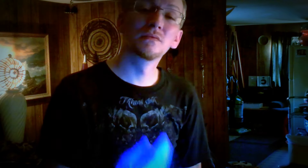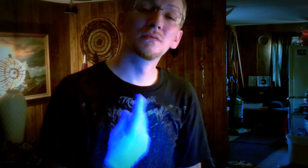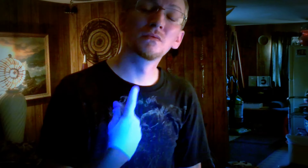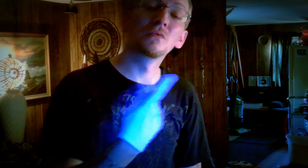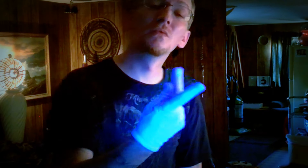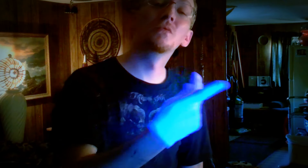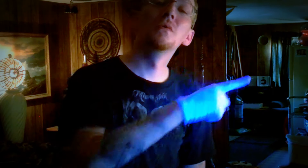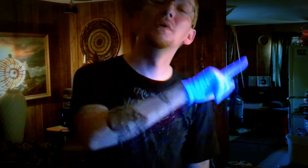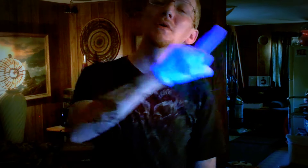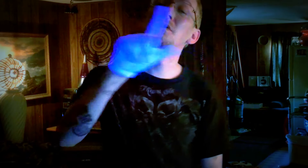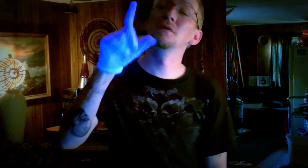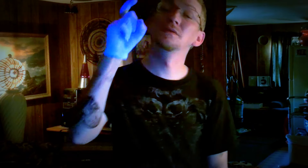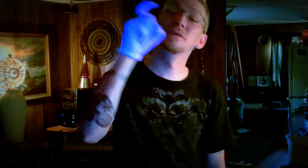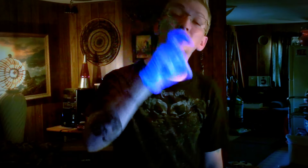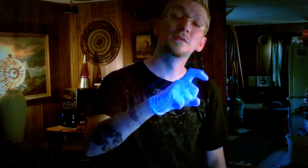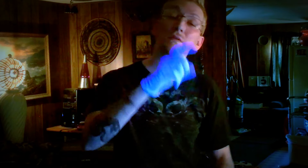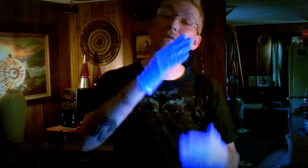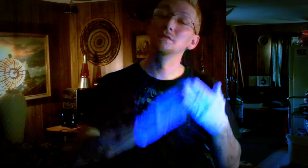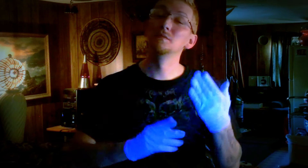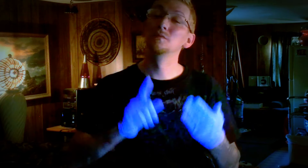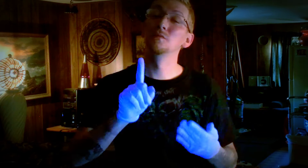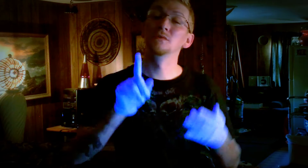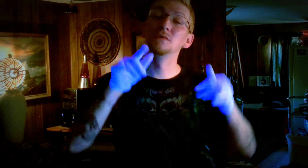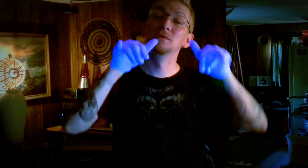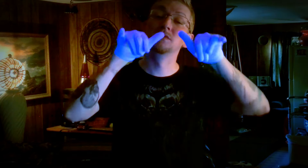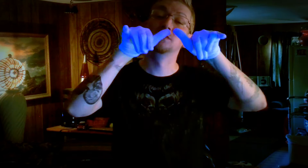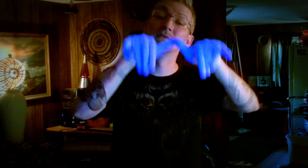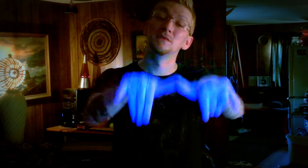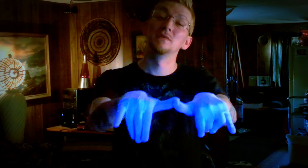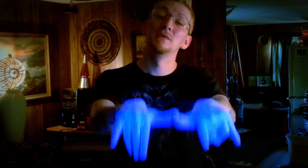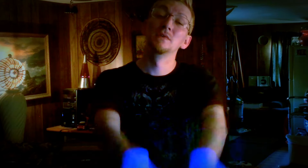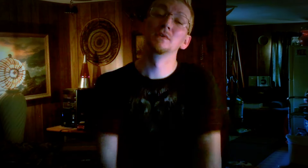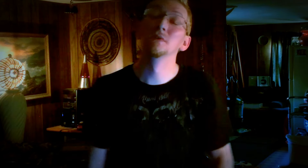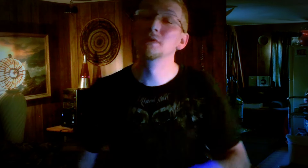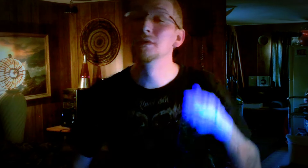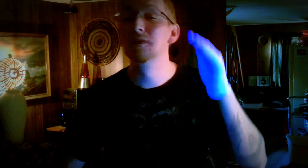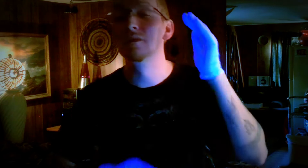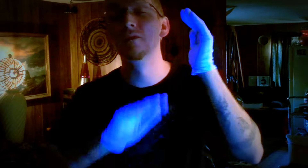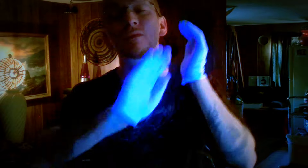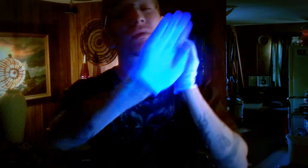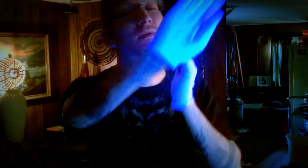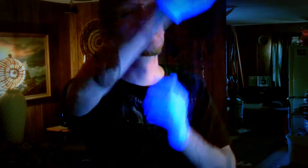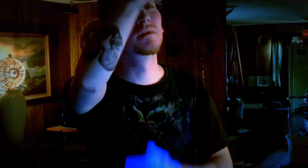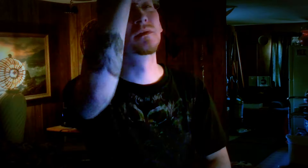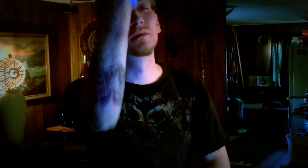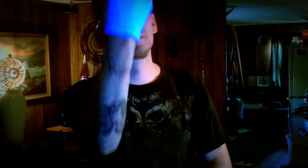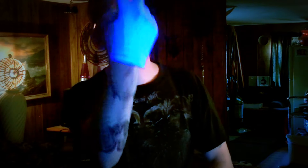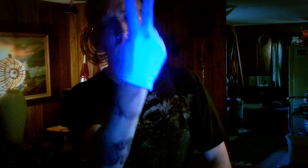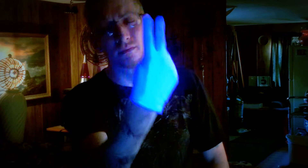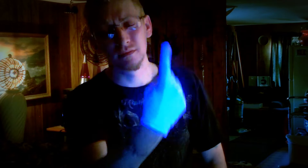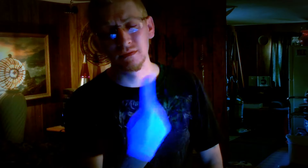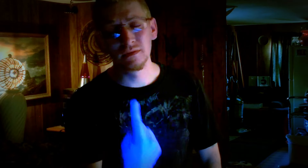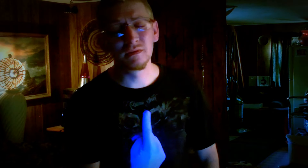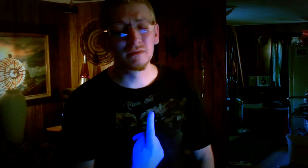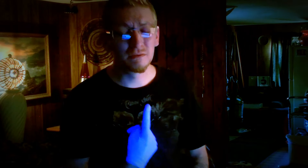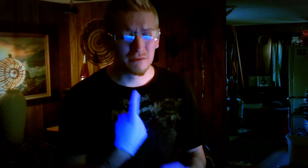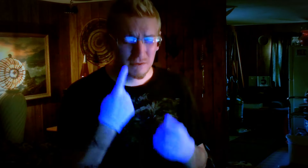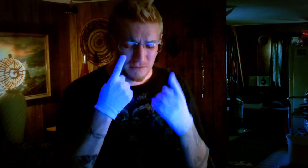We all need someone to stay If I know I'm gonna cry